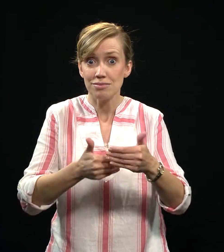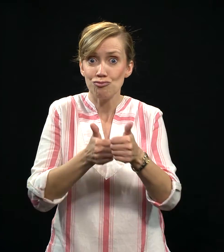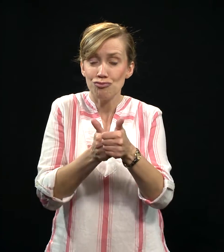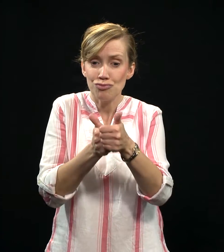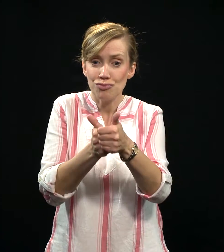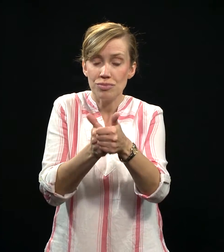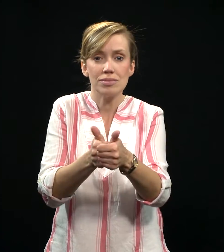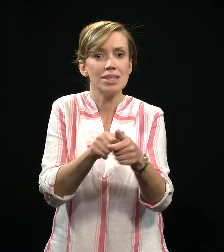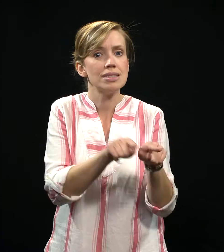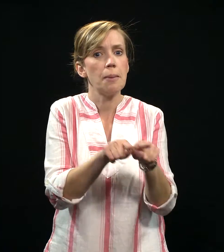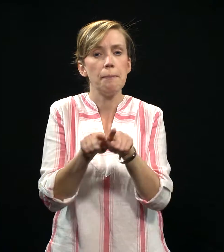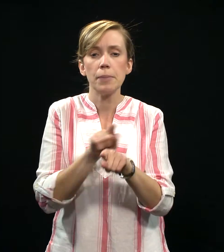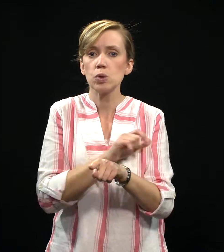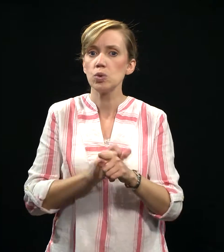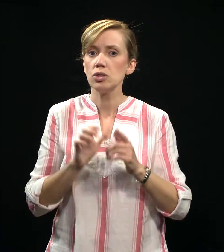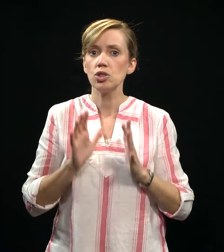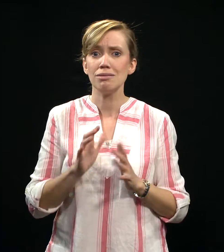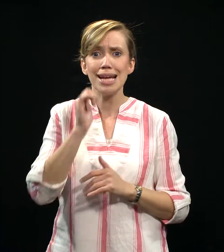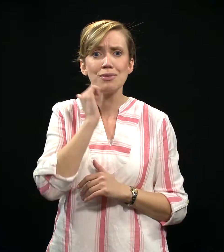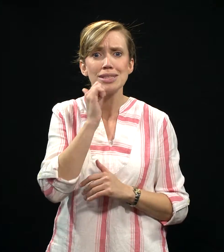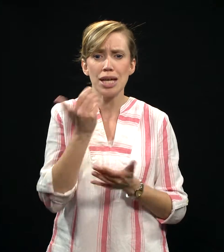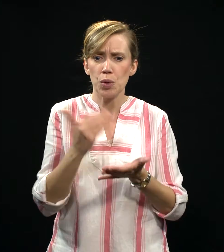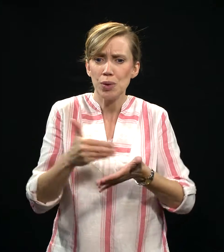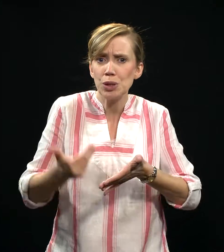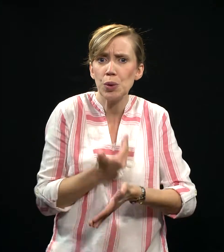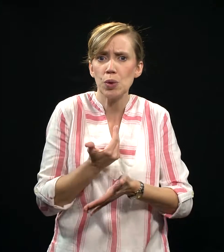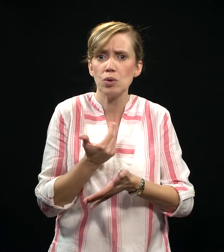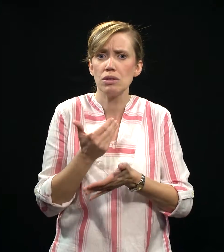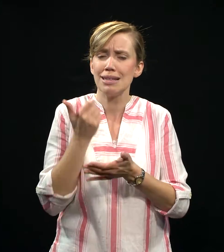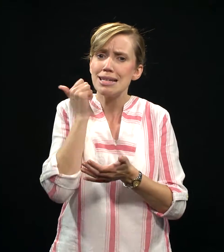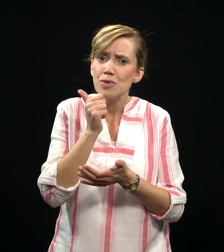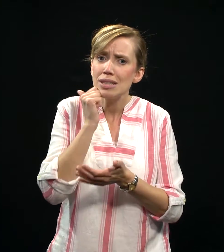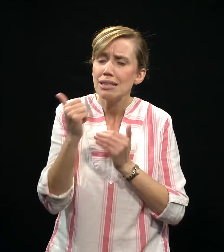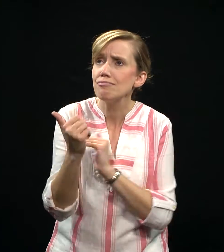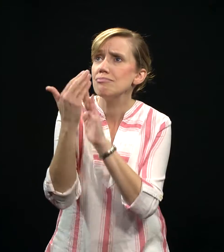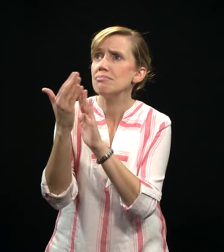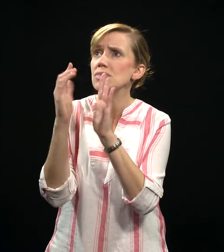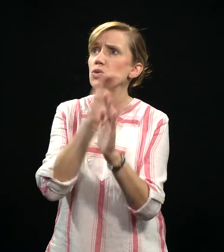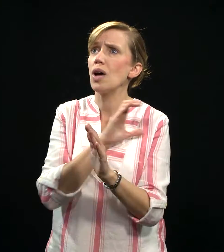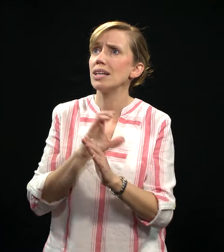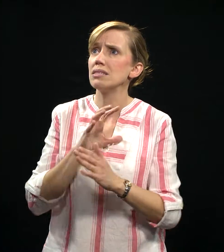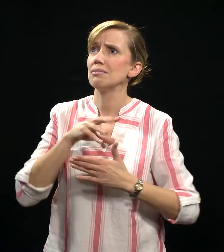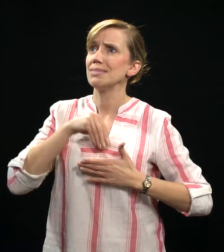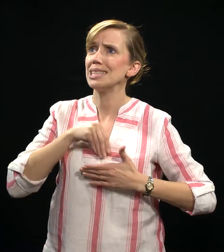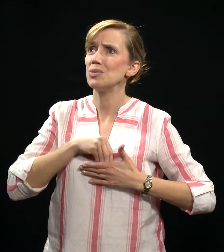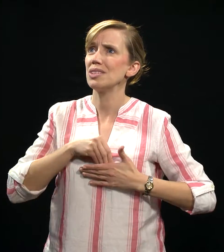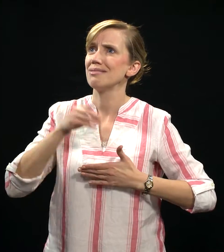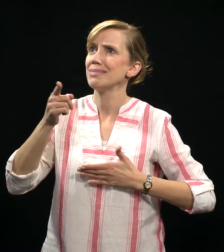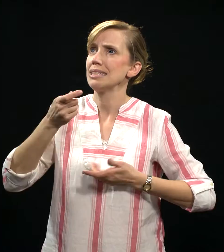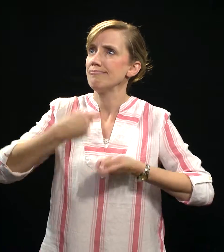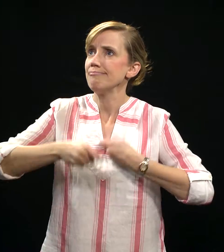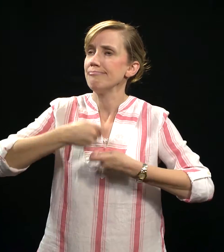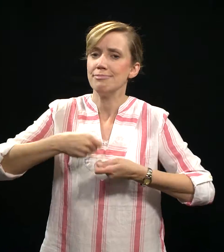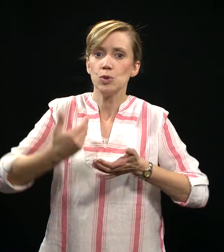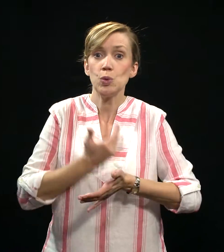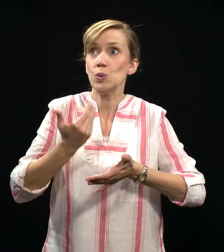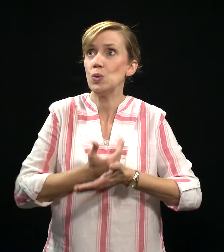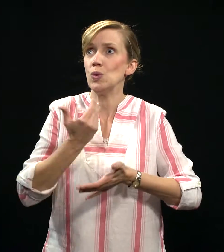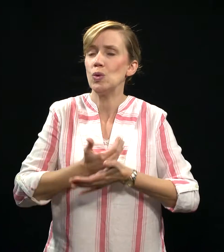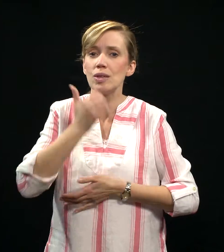And that's the Christian's experience, every day being renewed, every day coming to Christ, inwardly renewed day by day. If you'll bring